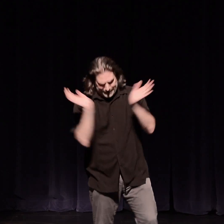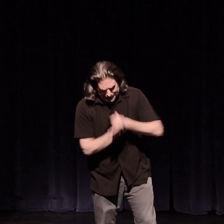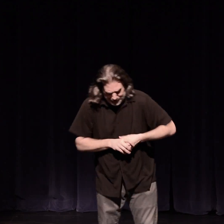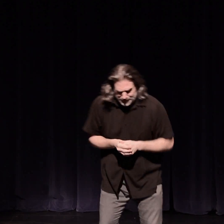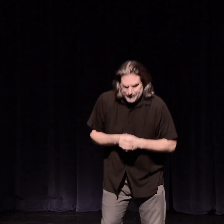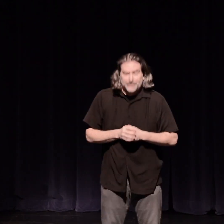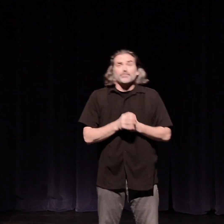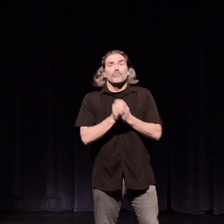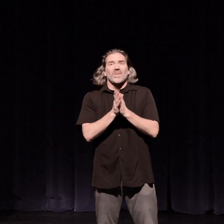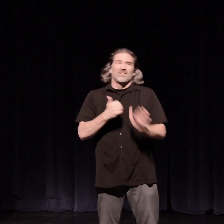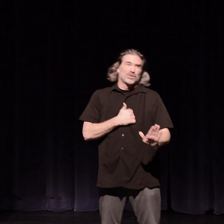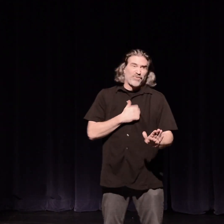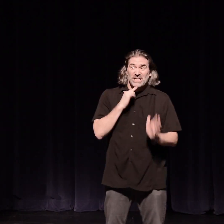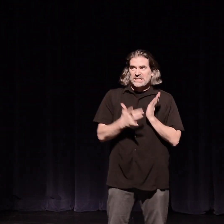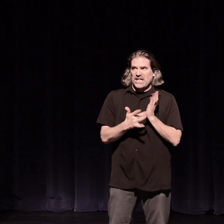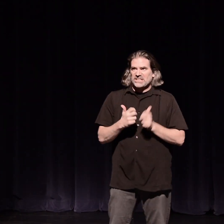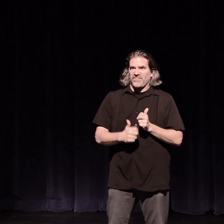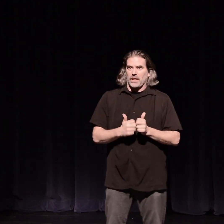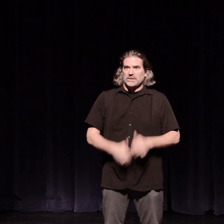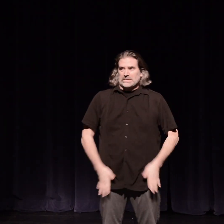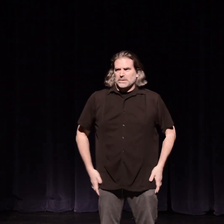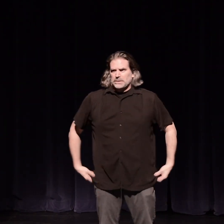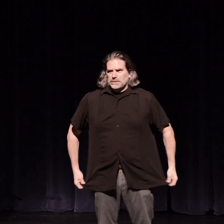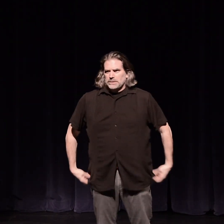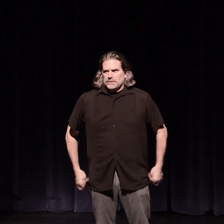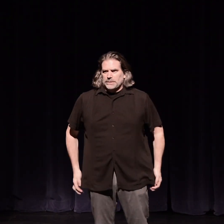Let's do this again. Sorry for the technical difficulties.